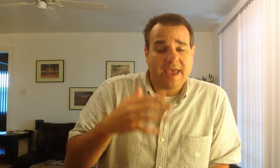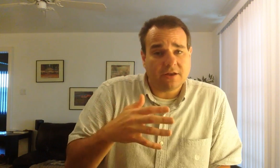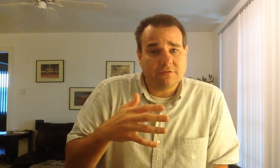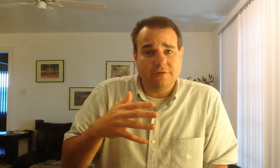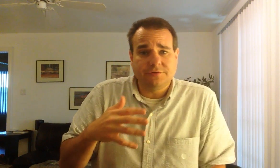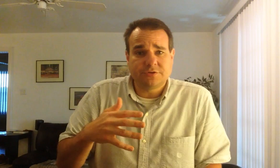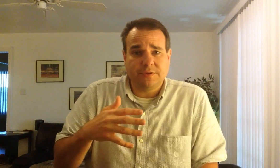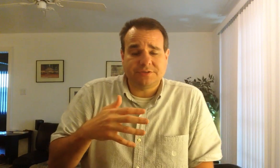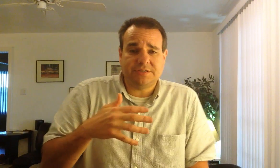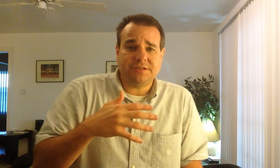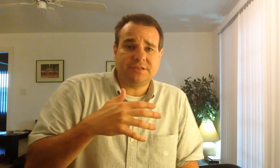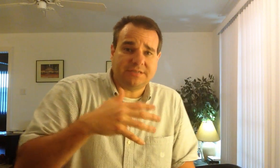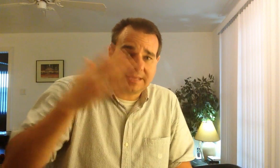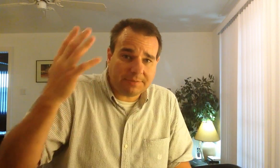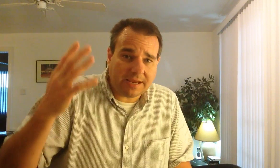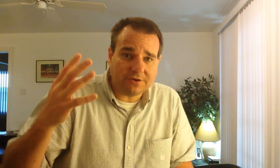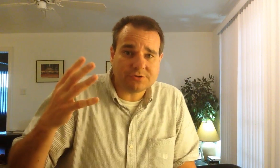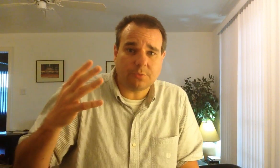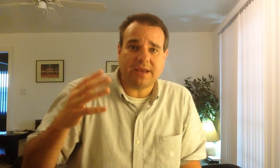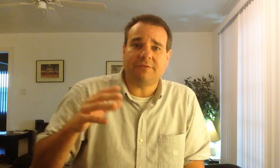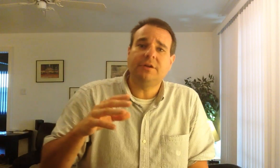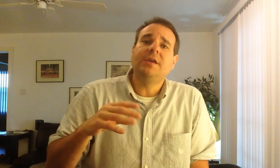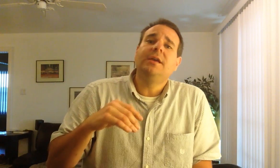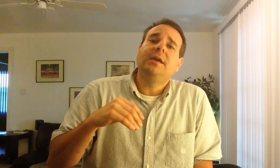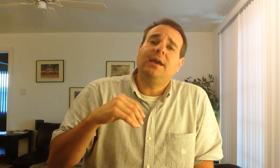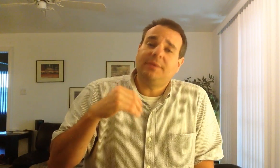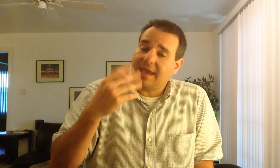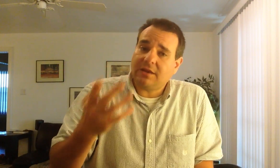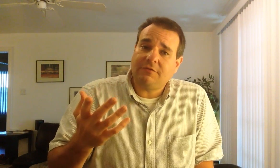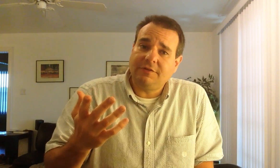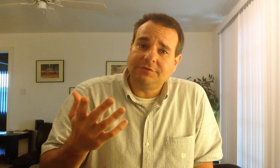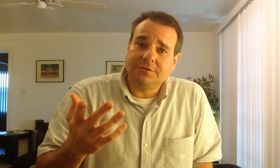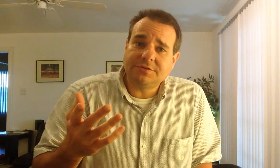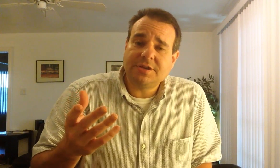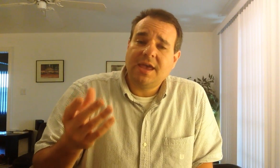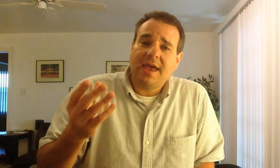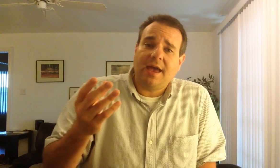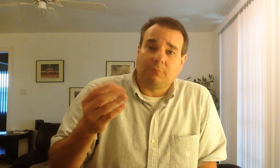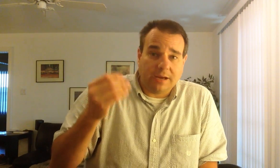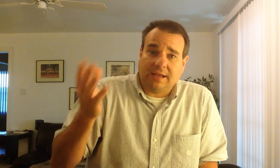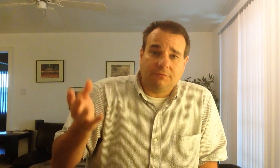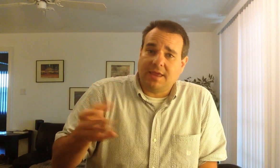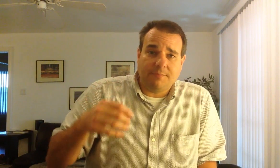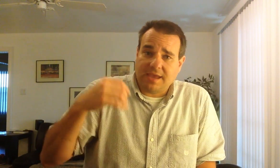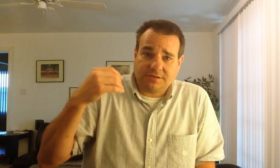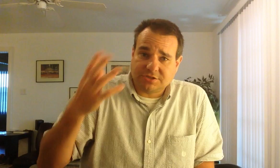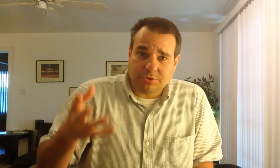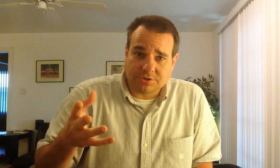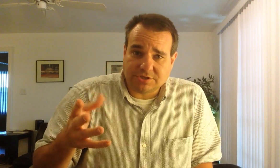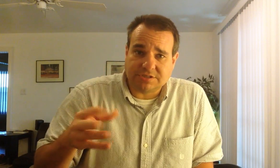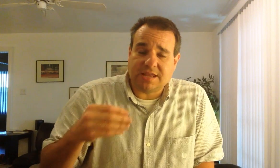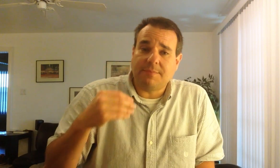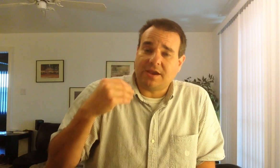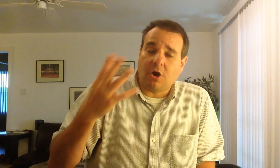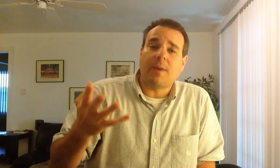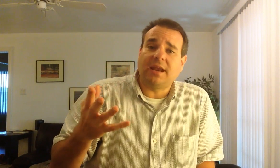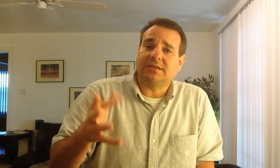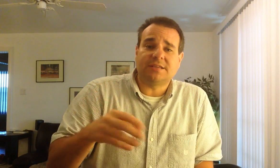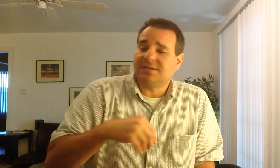mechanical filters built into the CD players or whatever, and mechanical filters ring. They make distortions. They make harmonics, and